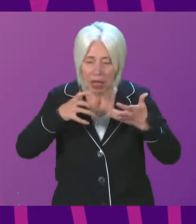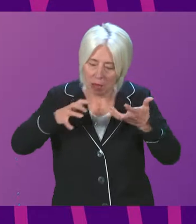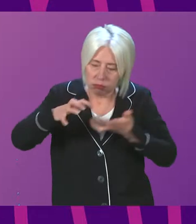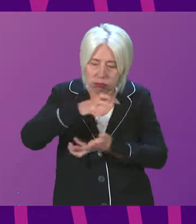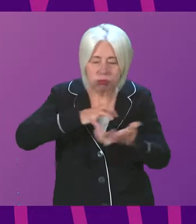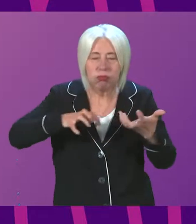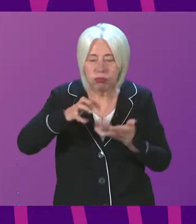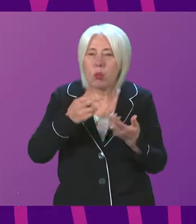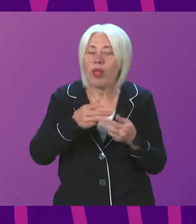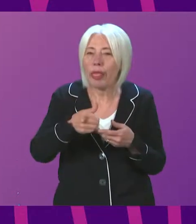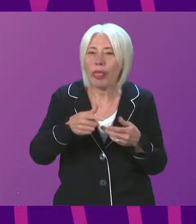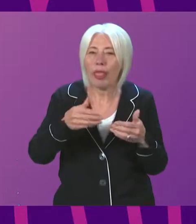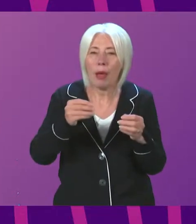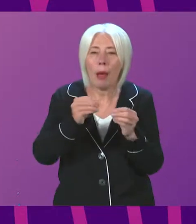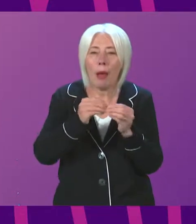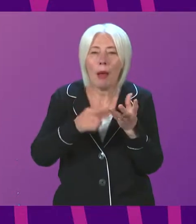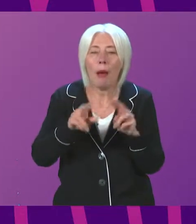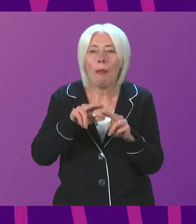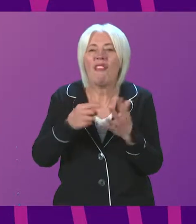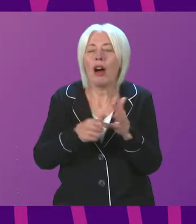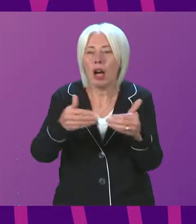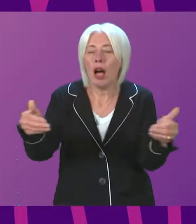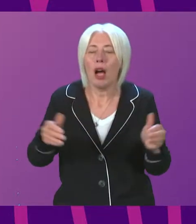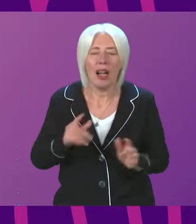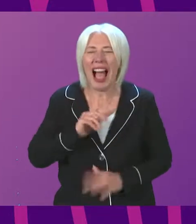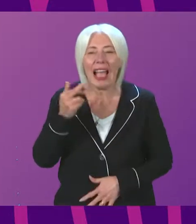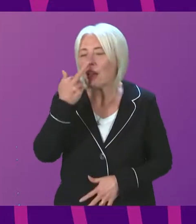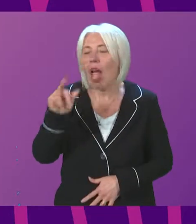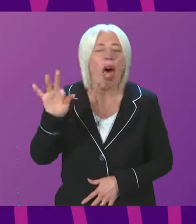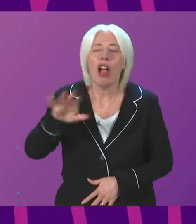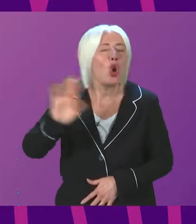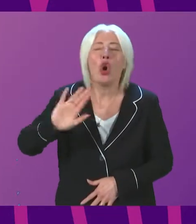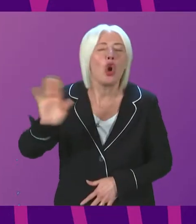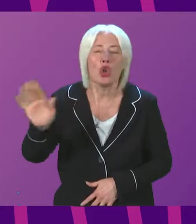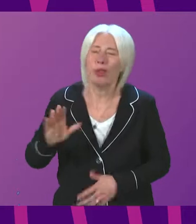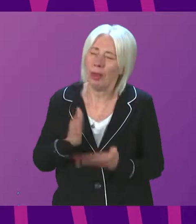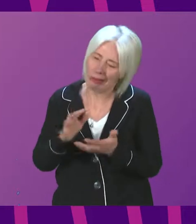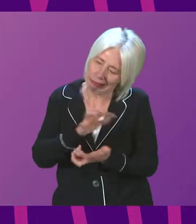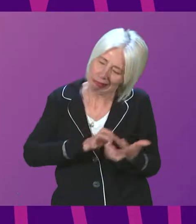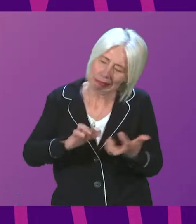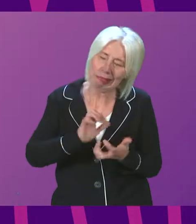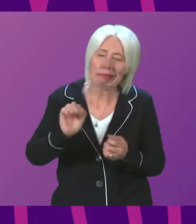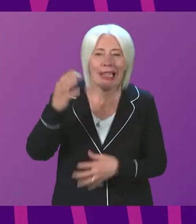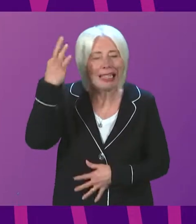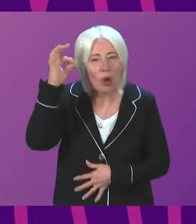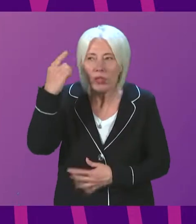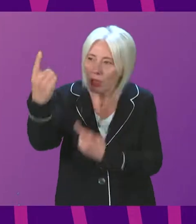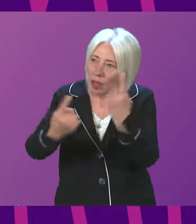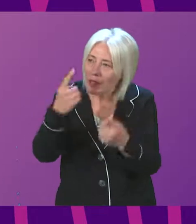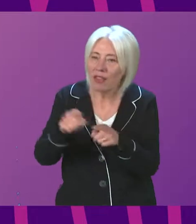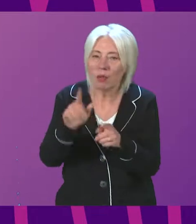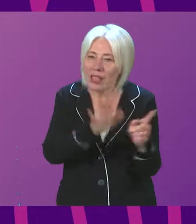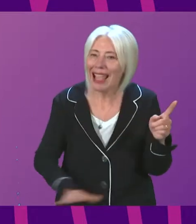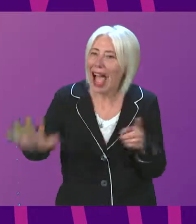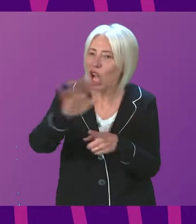around this and it does not help anybody for me to pretend that there are not. These are complexities that local authorities and indeed national government